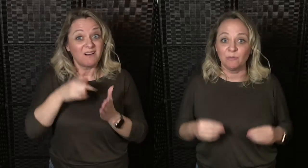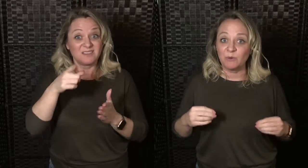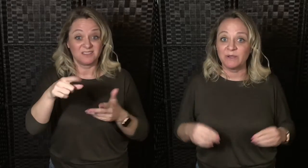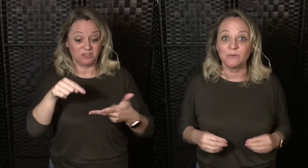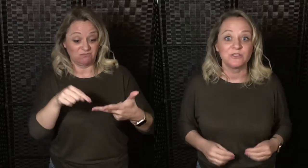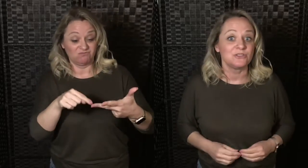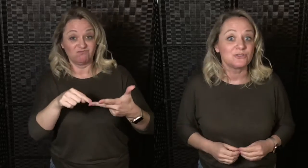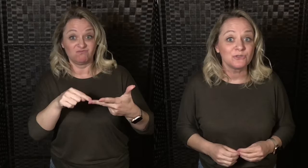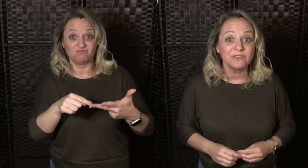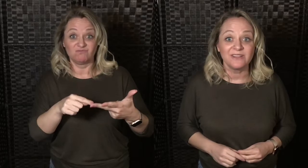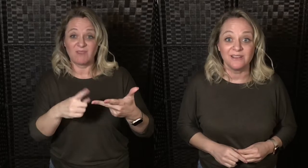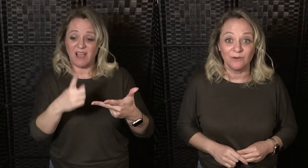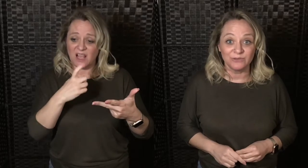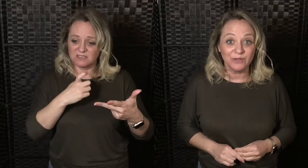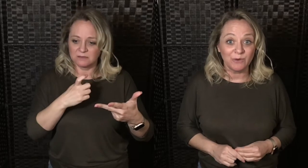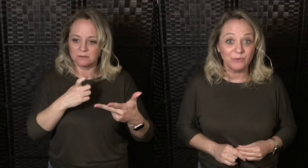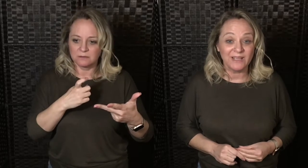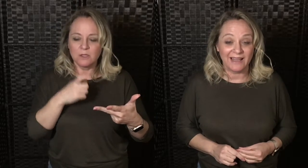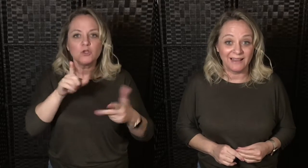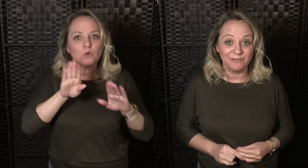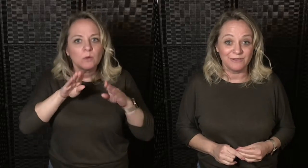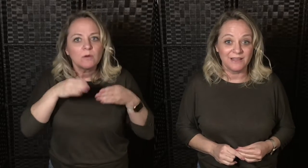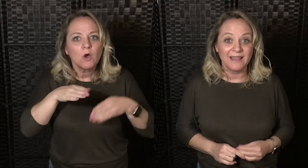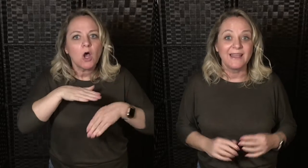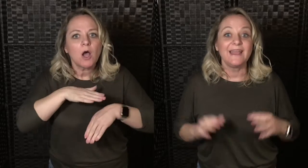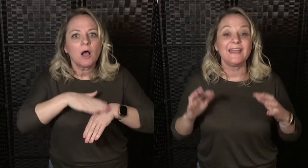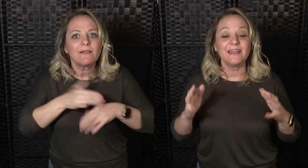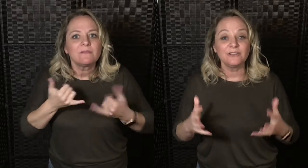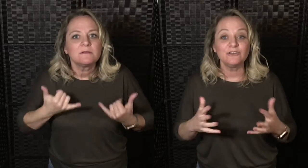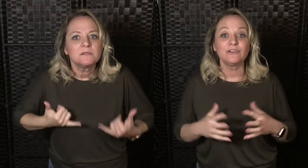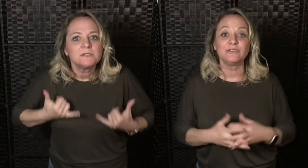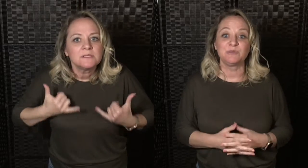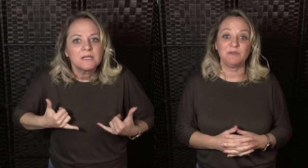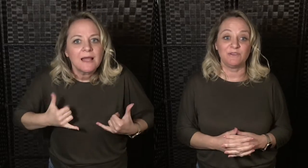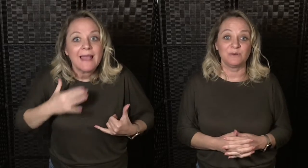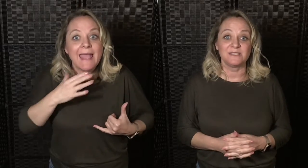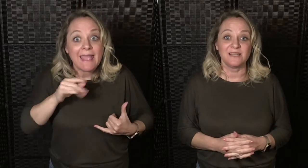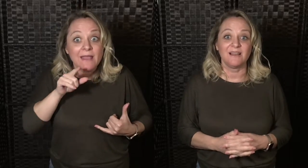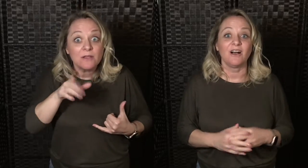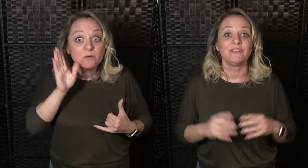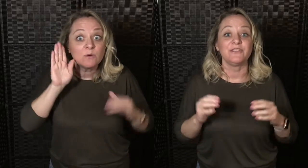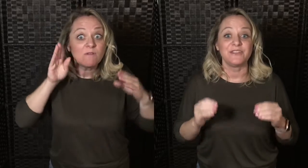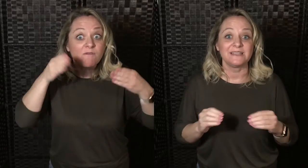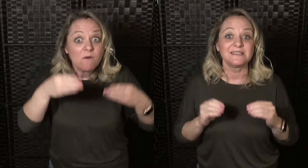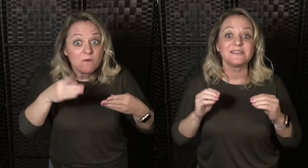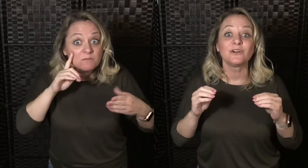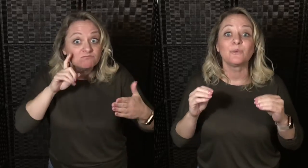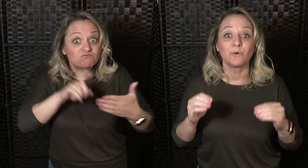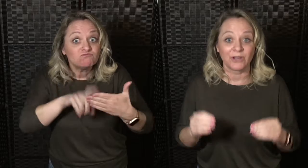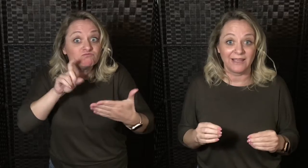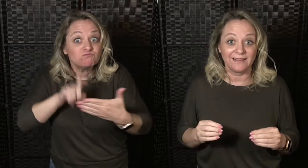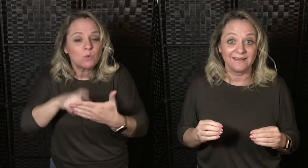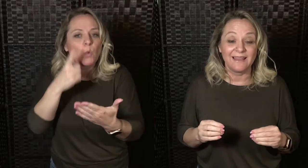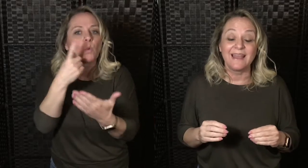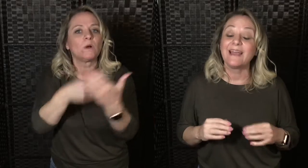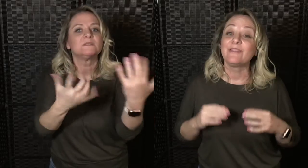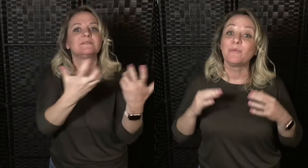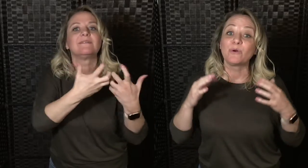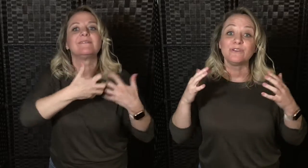moment, which is truly the only one we have. And you're going to be focusing on the things that are working. And the more you